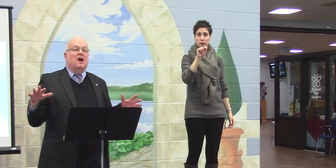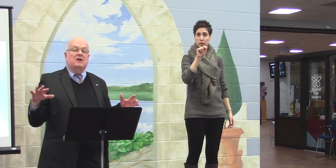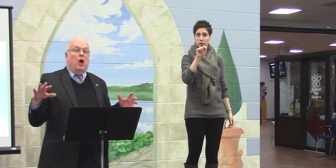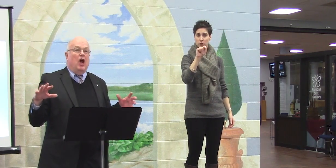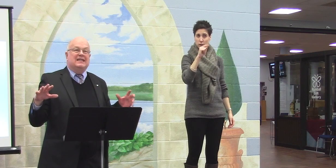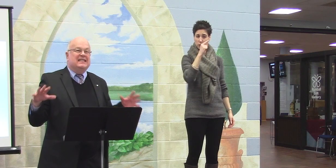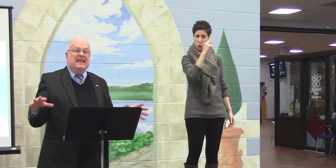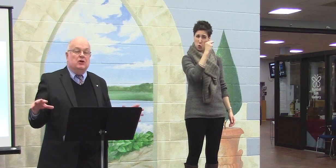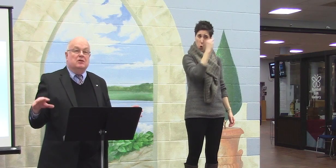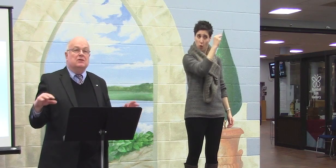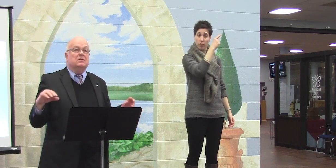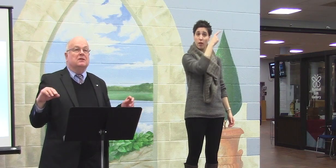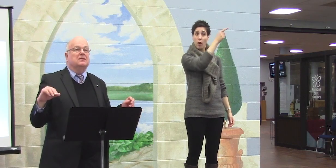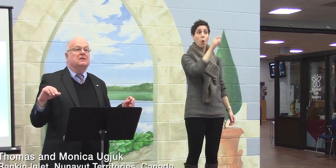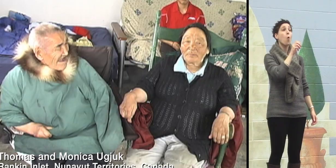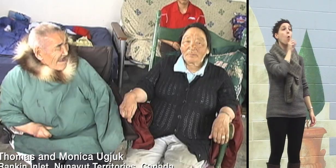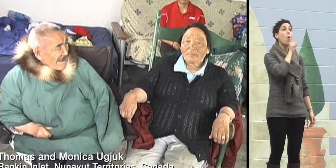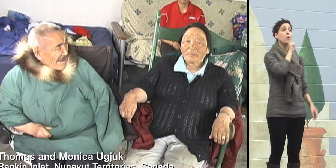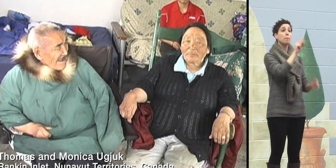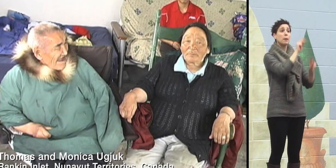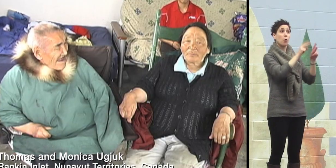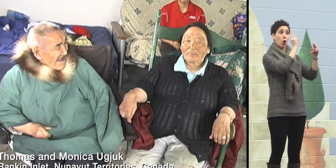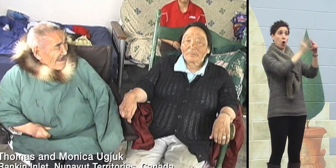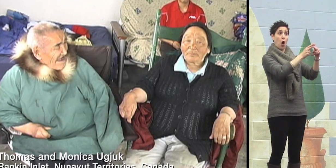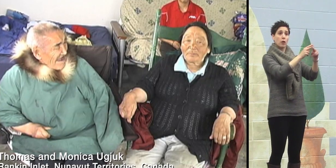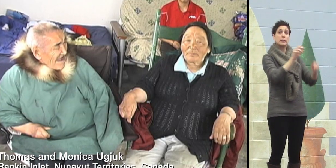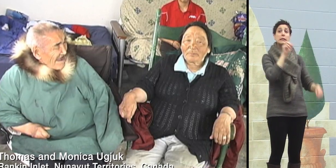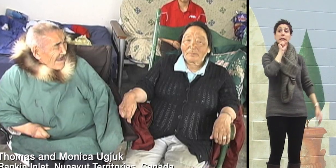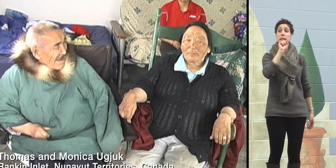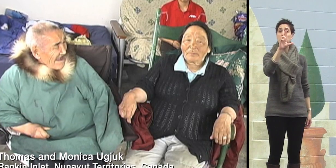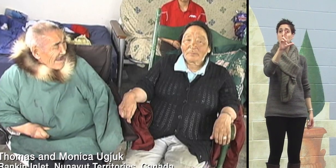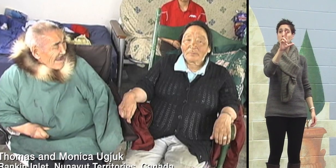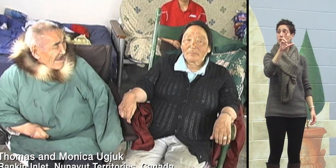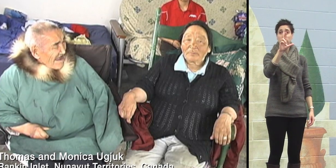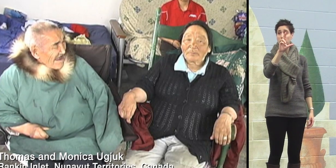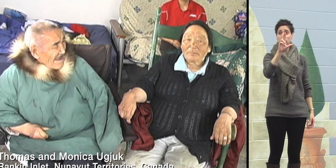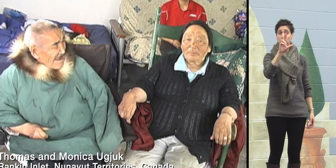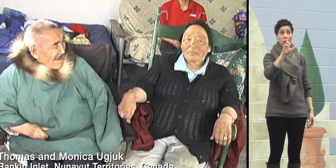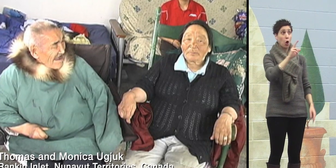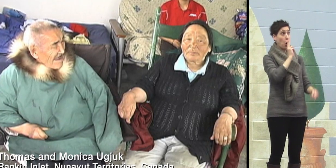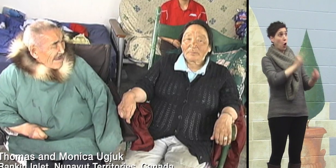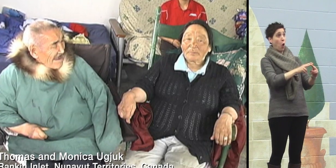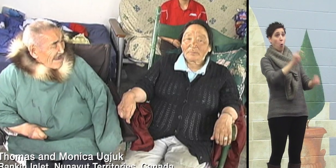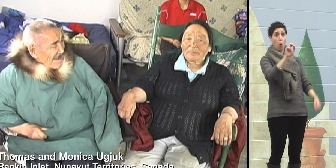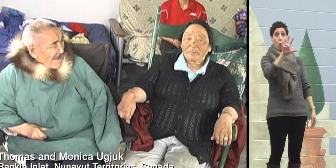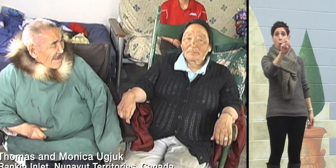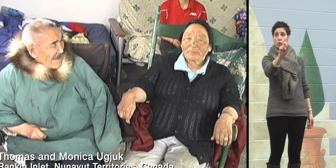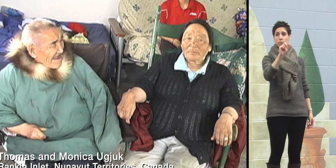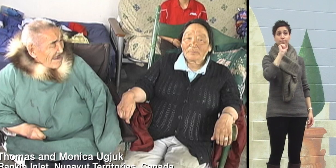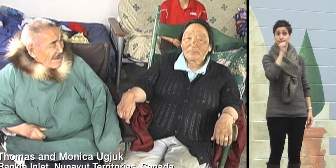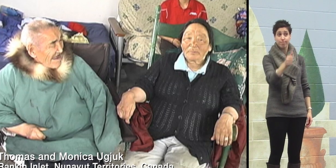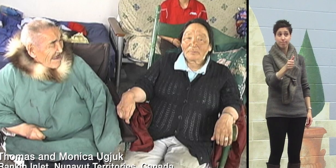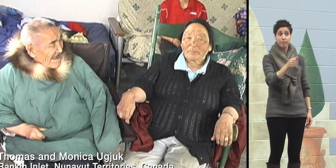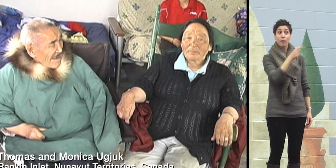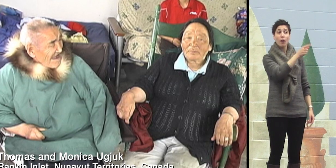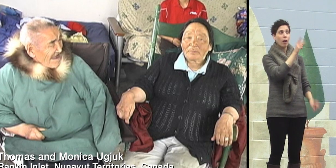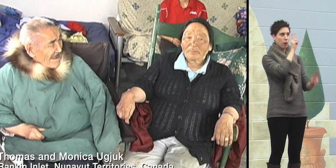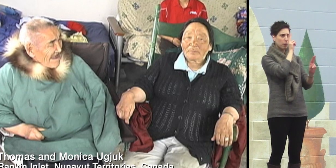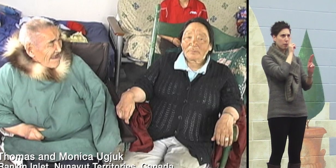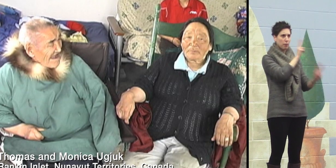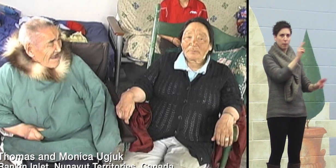people aren't called seniors. They're not even called old. They're called elders.